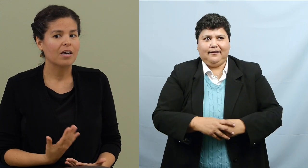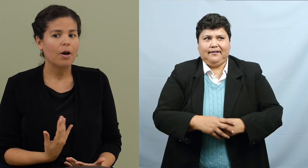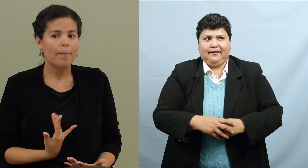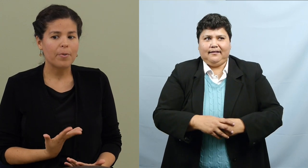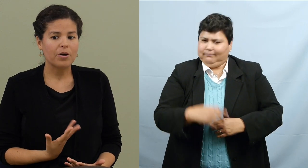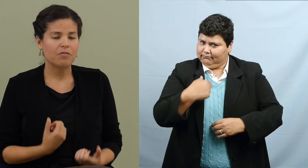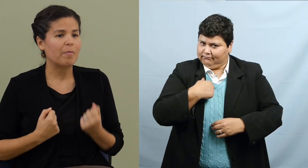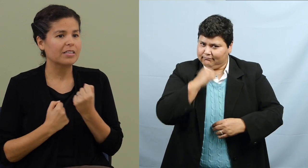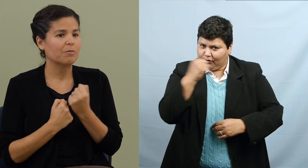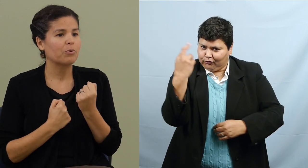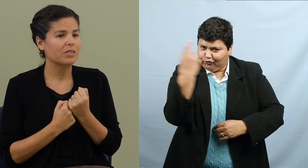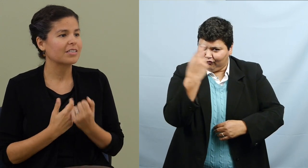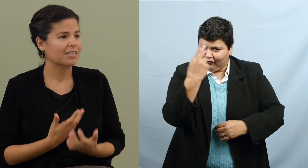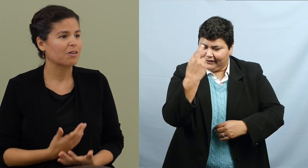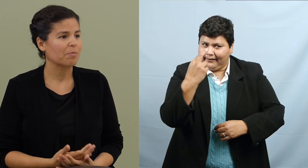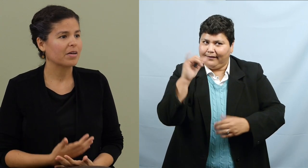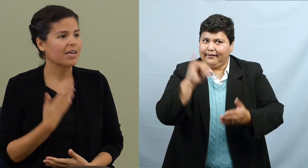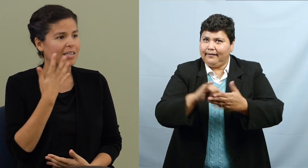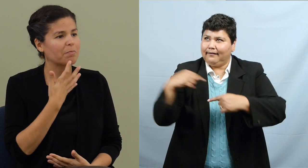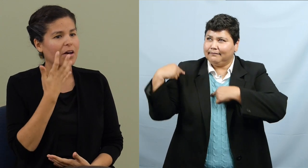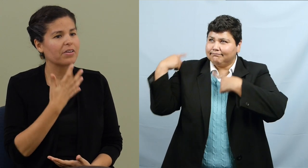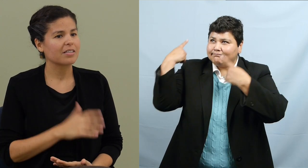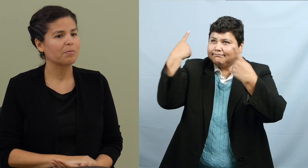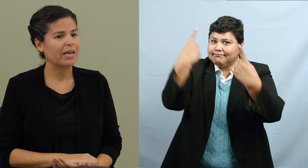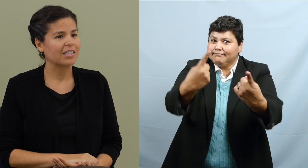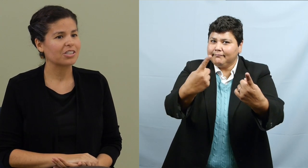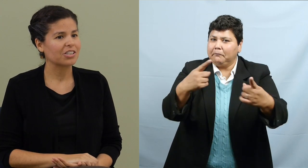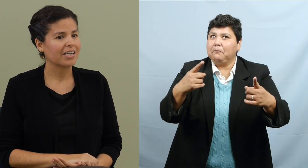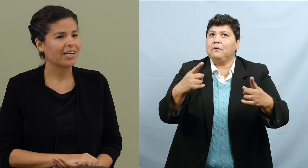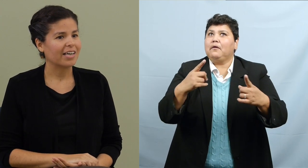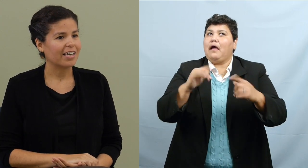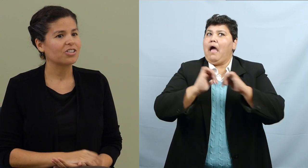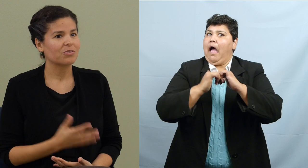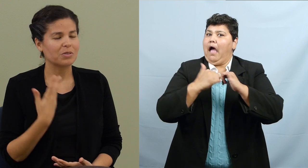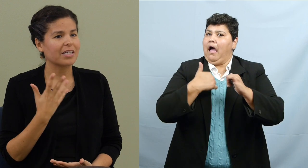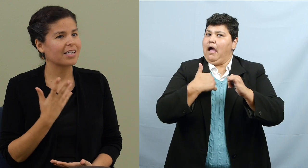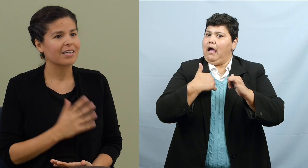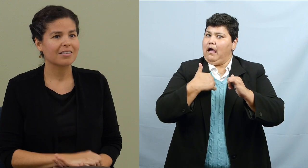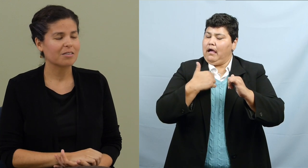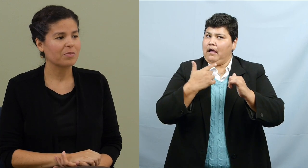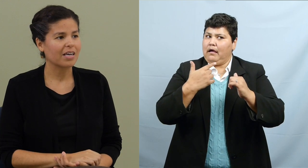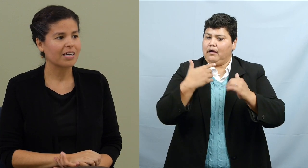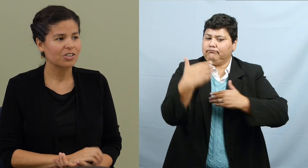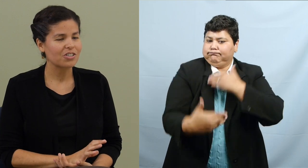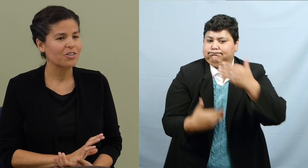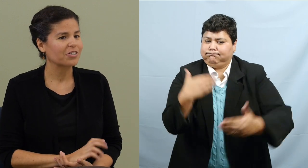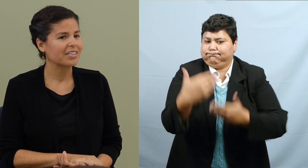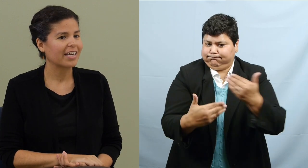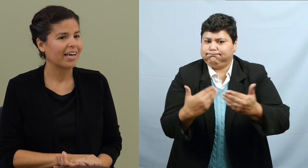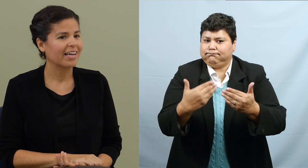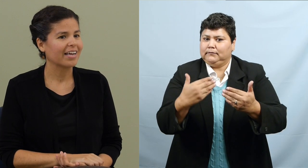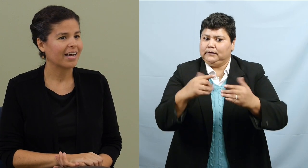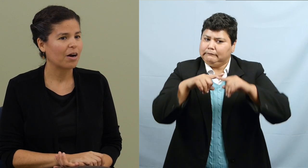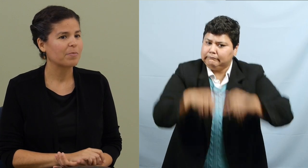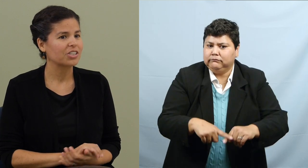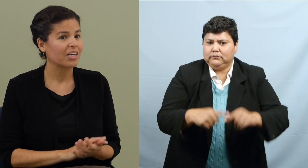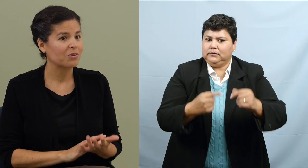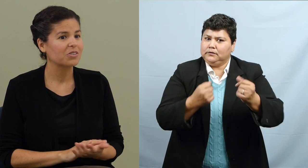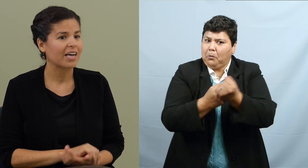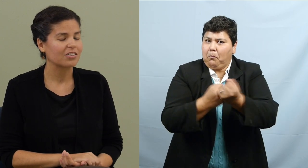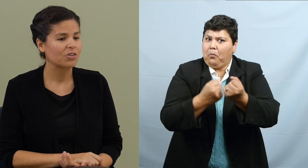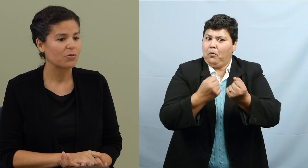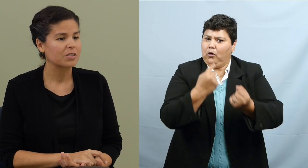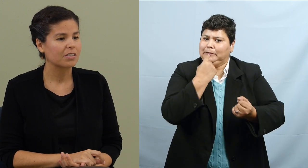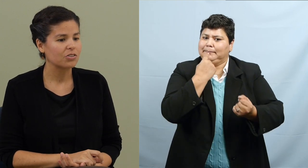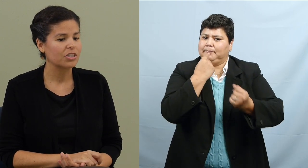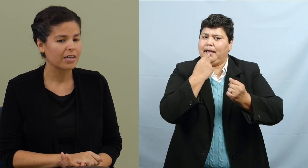actually part of my support system is mouthing the Spanish. It just was like something I just learned today, how much I